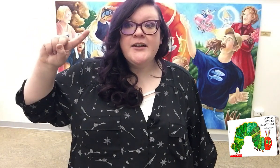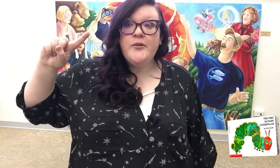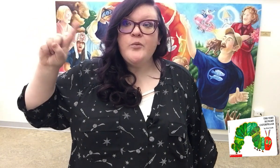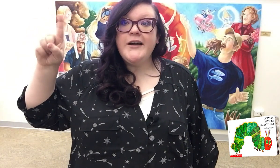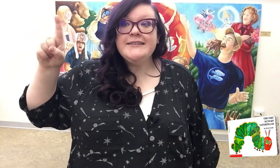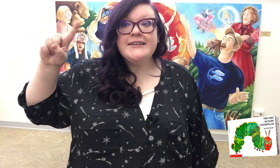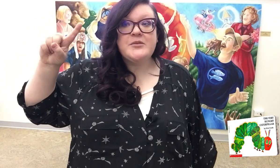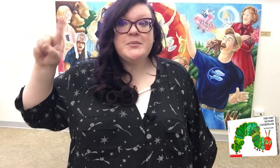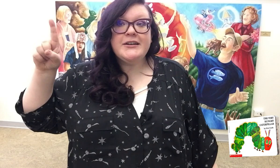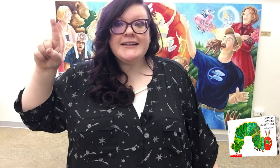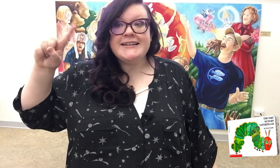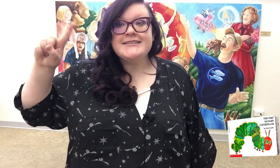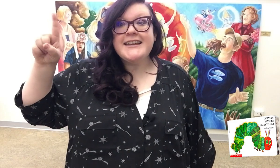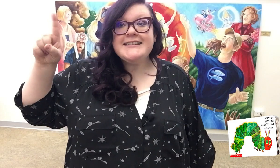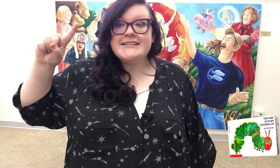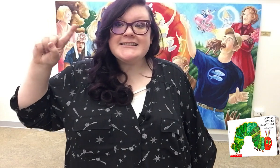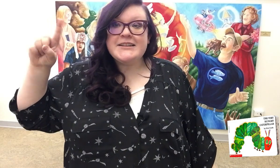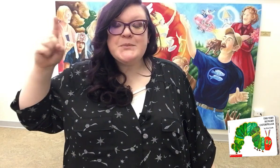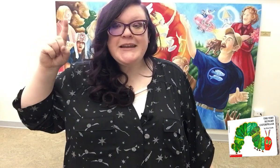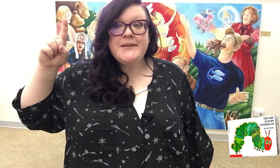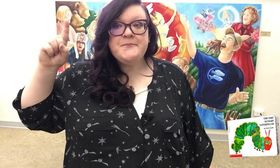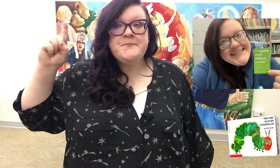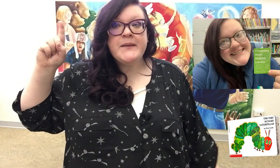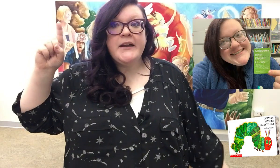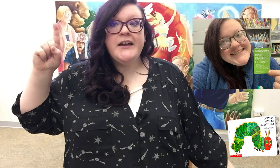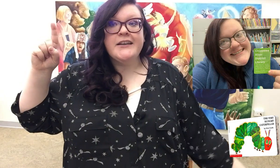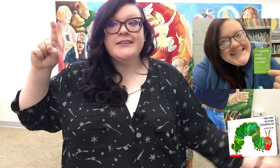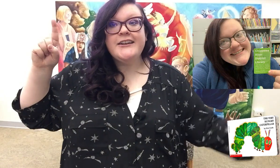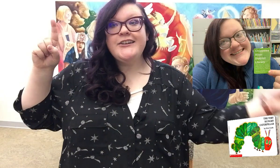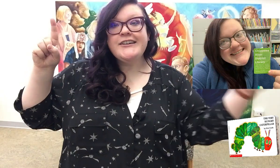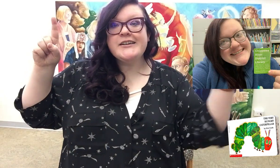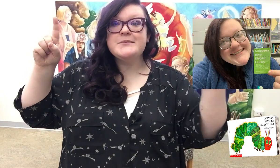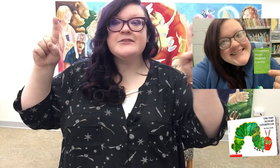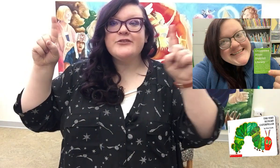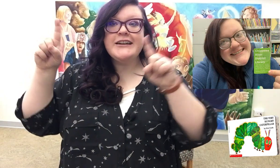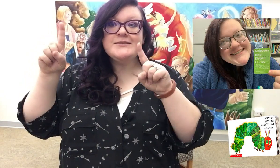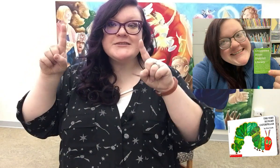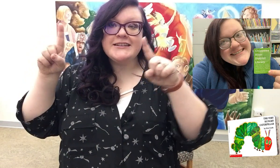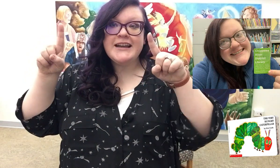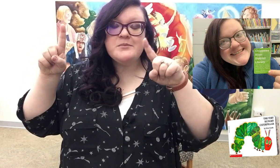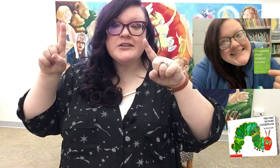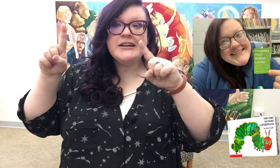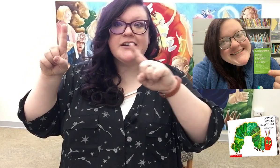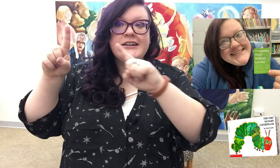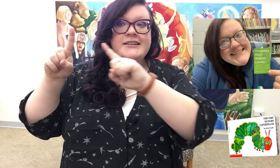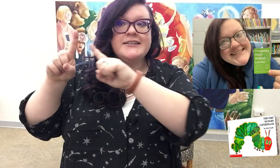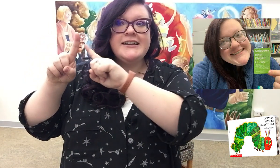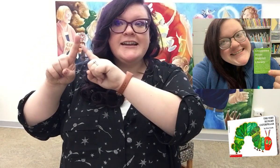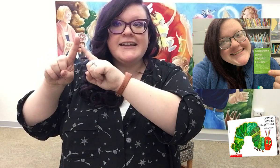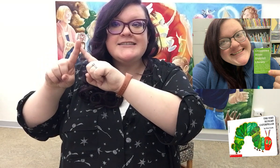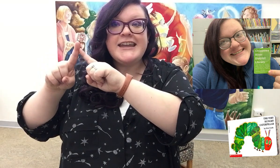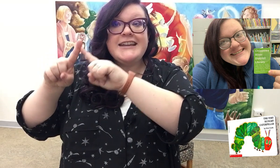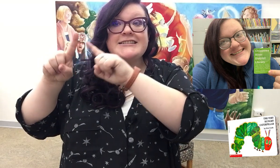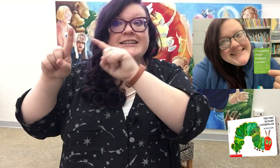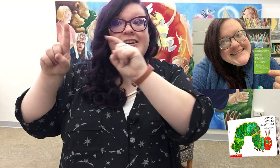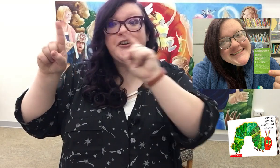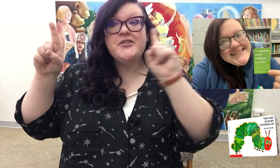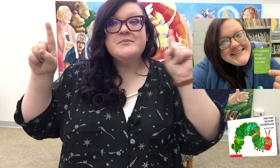One little book as nice as can be. Along comes a friend with a library card and takes it home